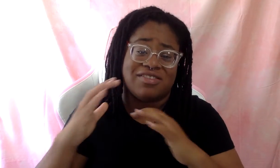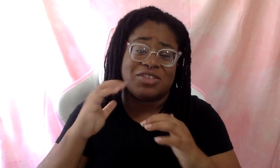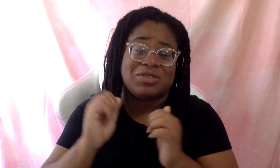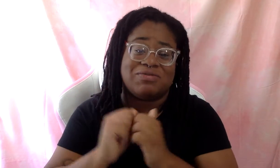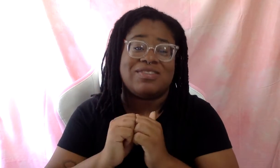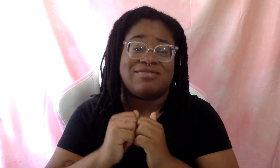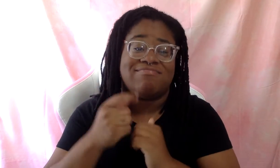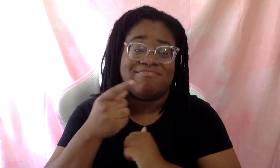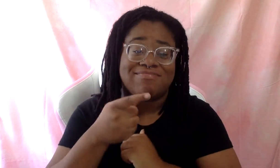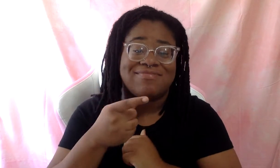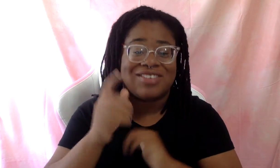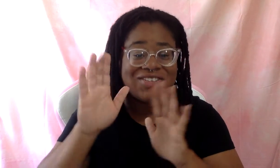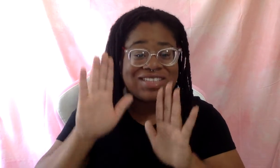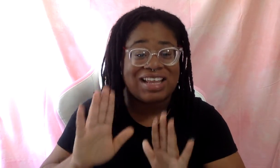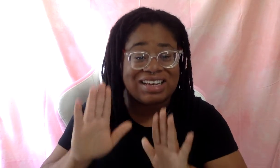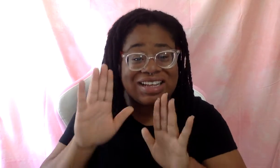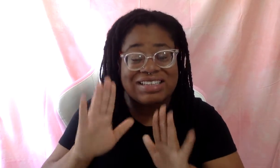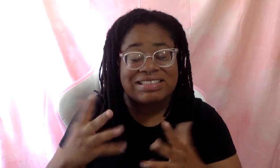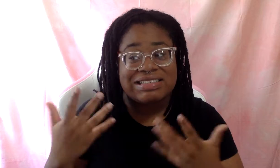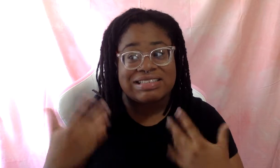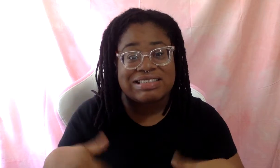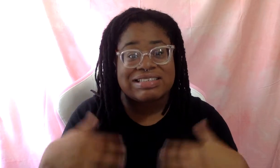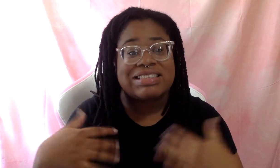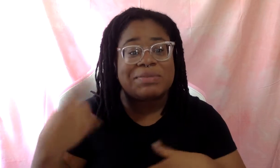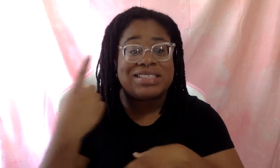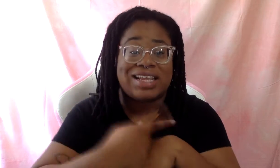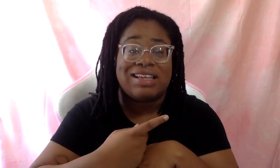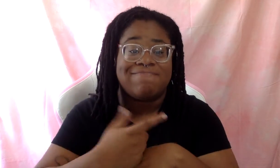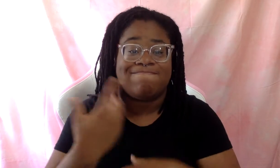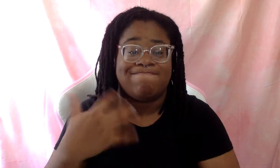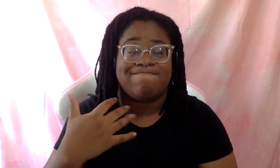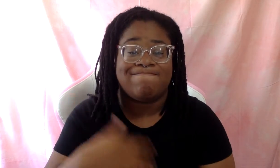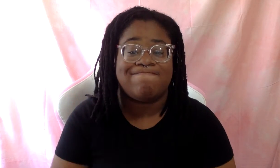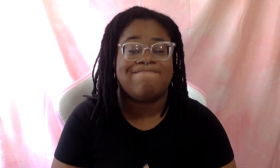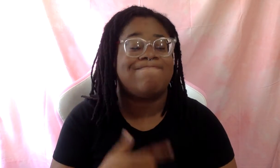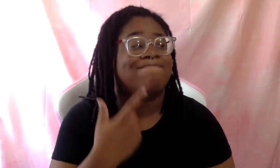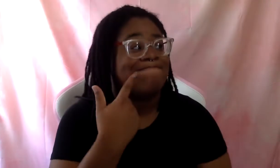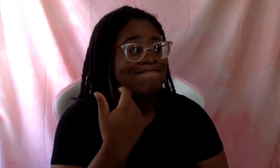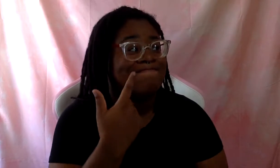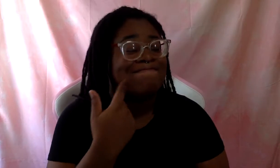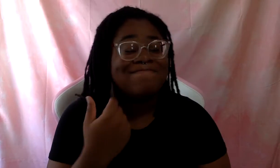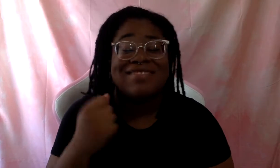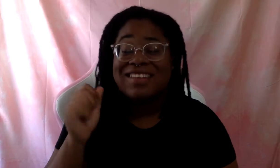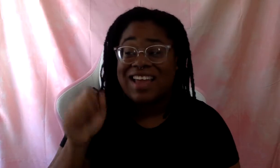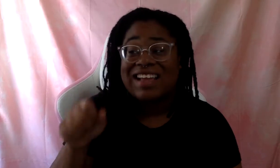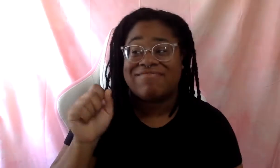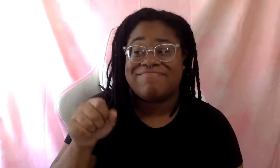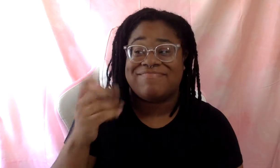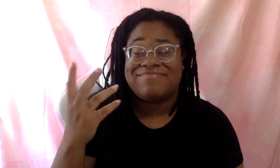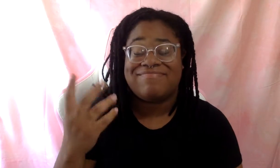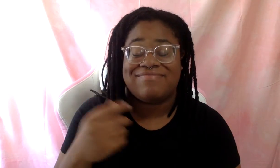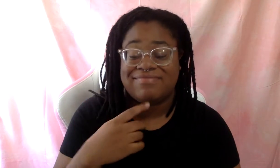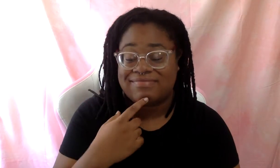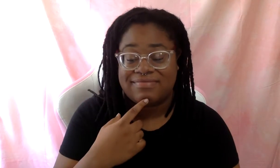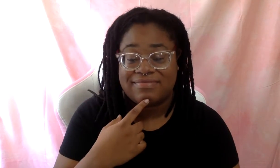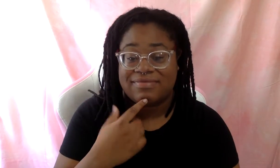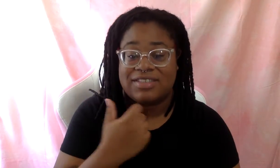was a day. It was a day. Yeah. Um, I'm sorry. It's Saturday.